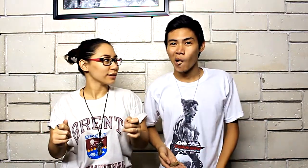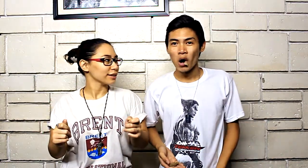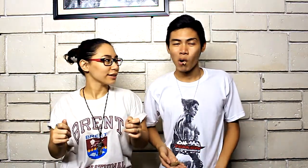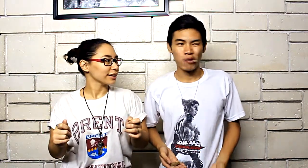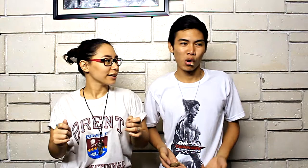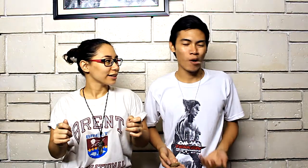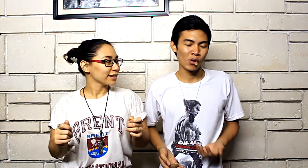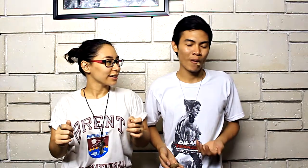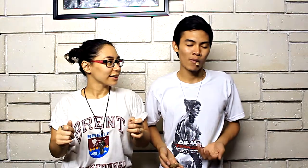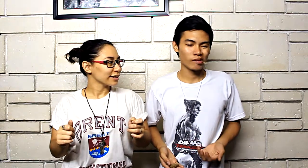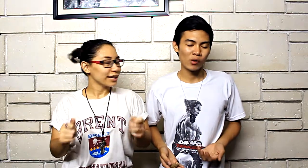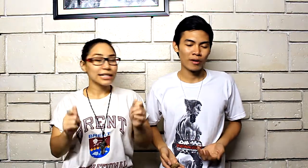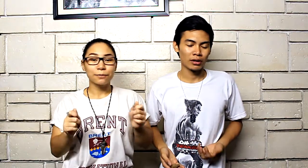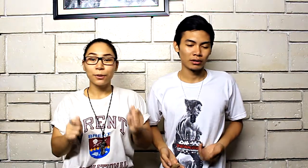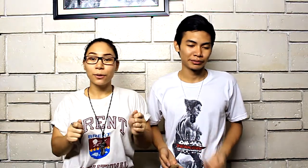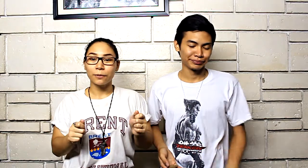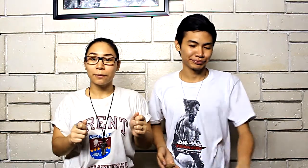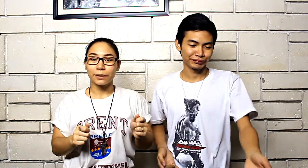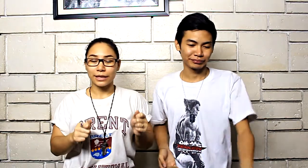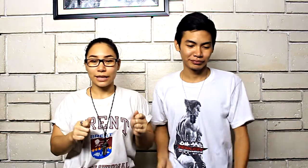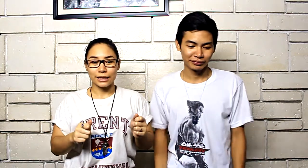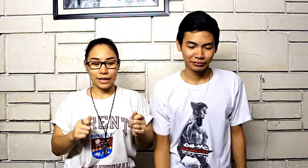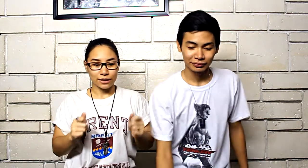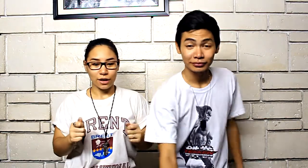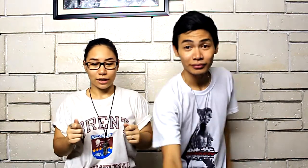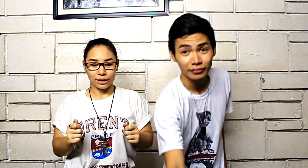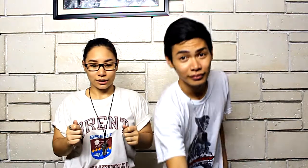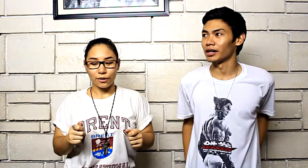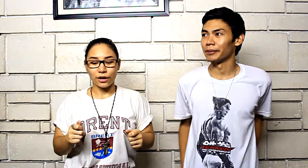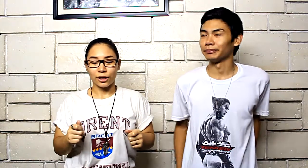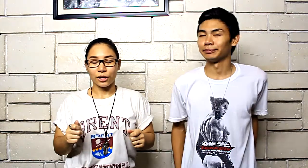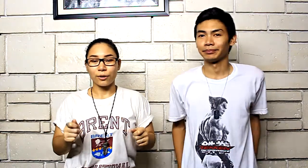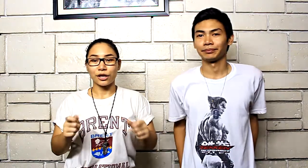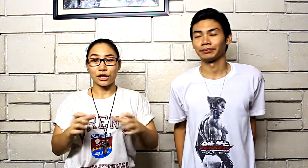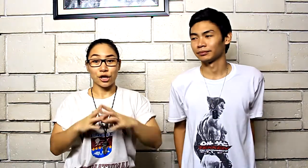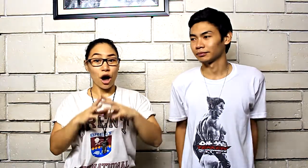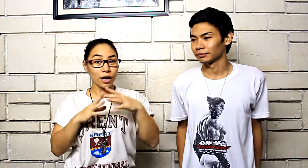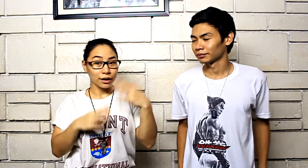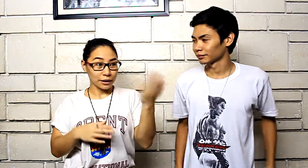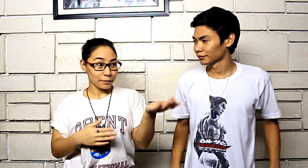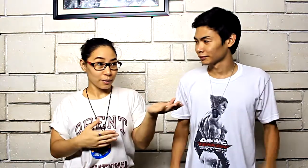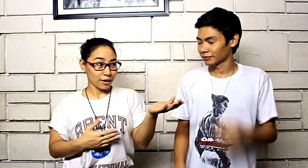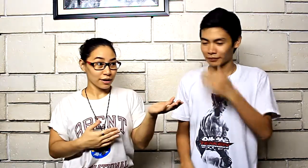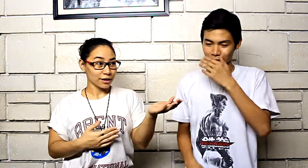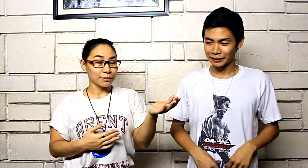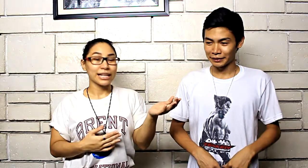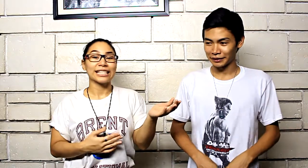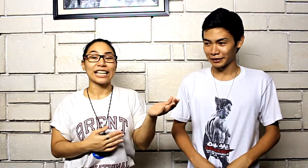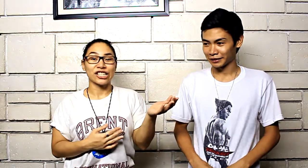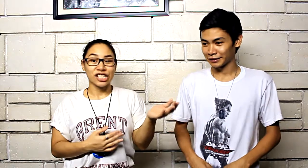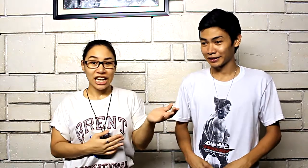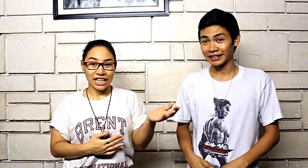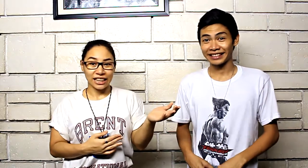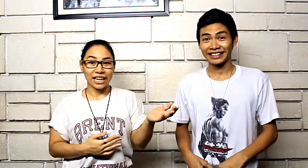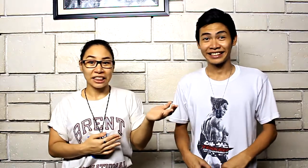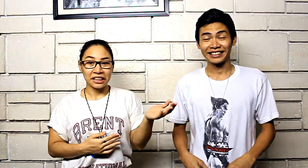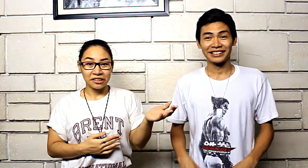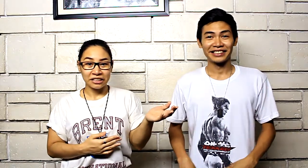it's poop but tastes like chocolate or you want a chocolate bar it tastes like shit like literally